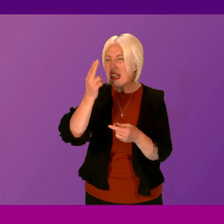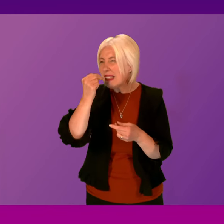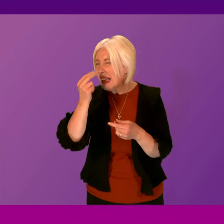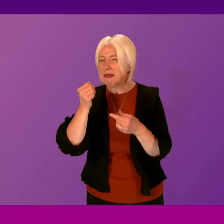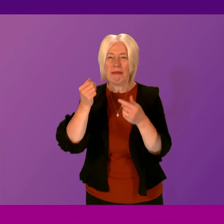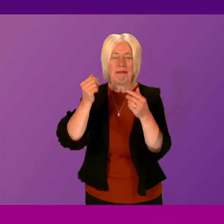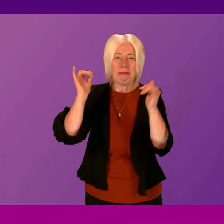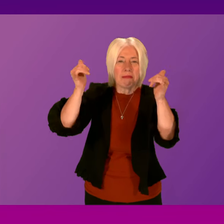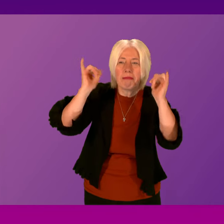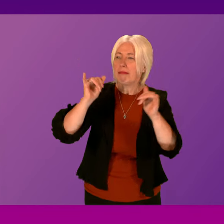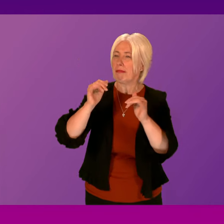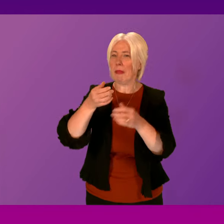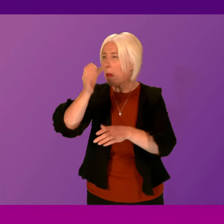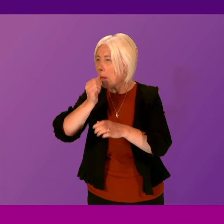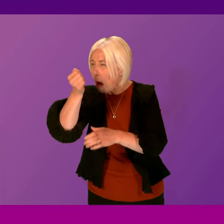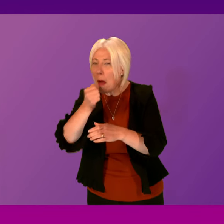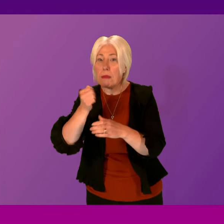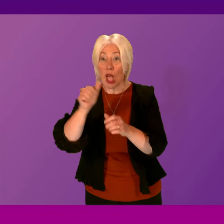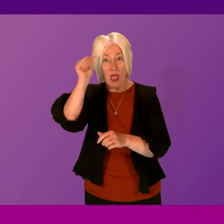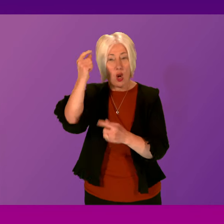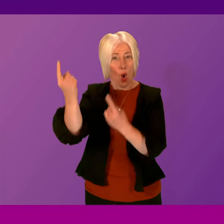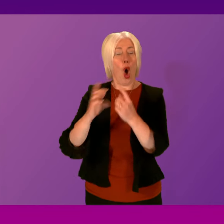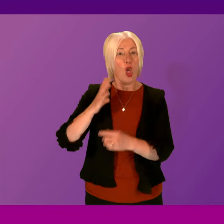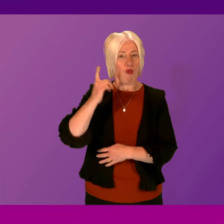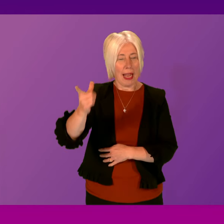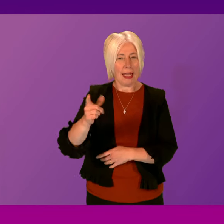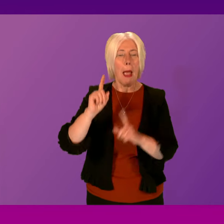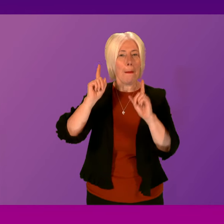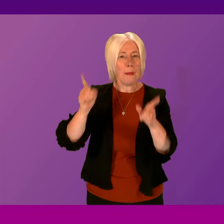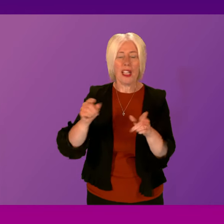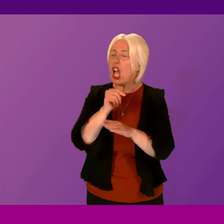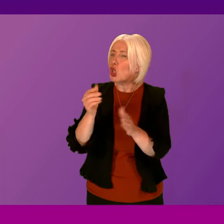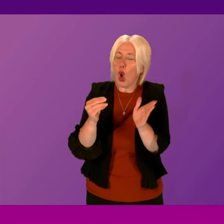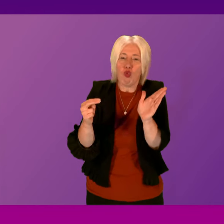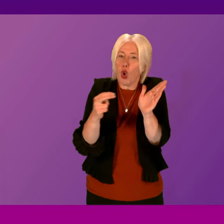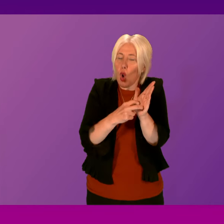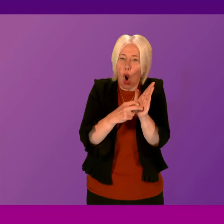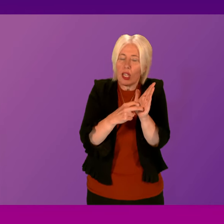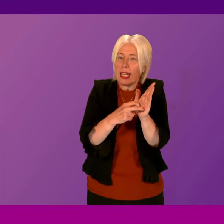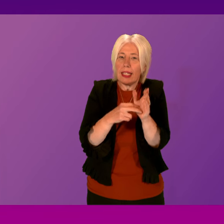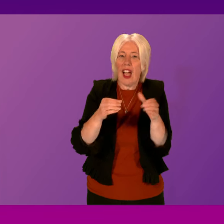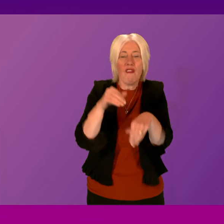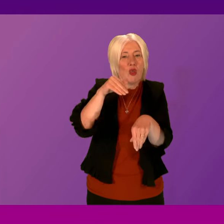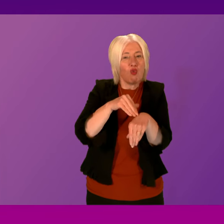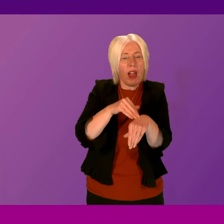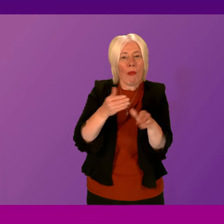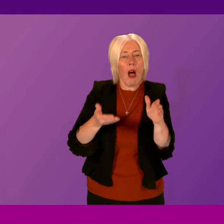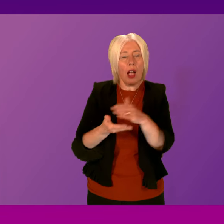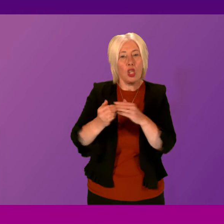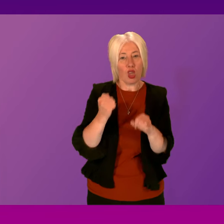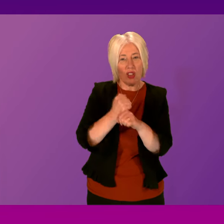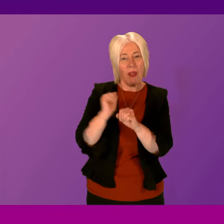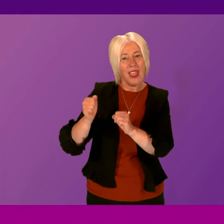who are already alert to this? It's currently not recorded as a category of crime under the Scottish Government